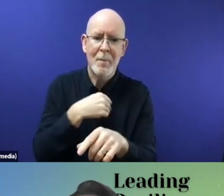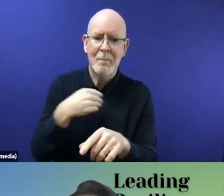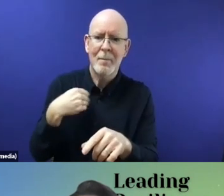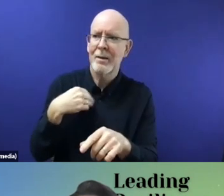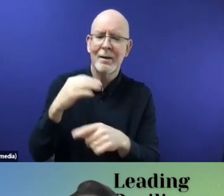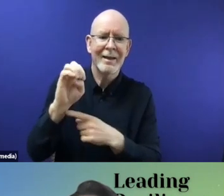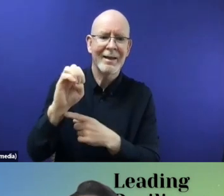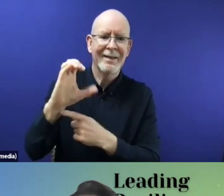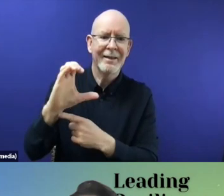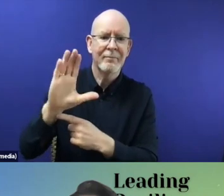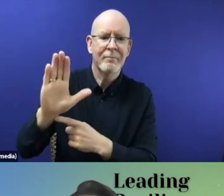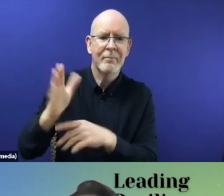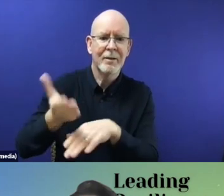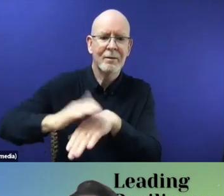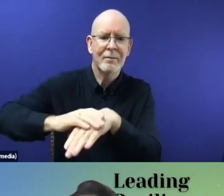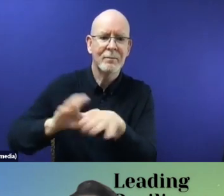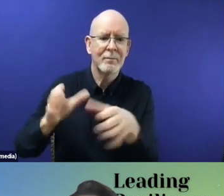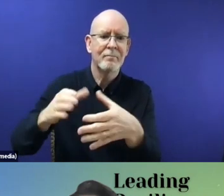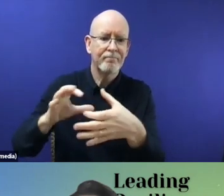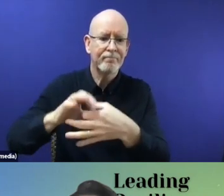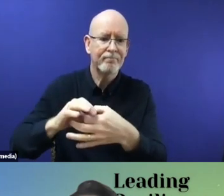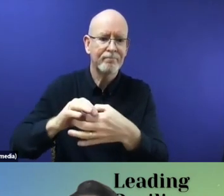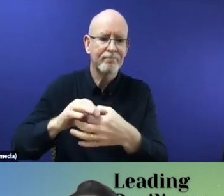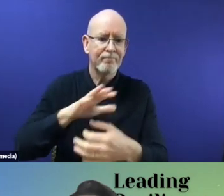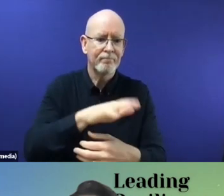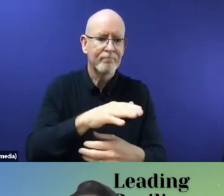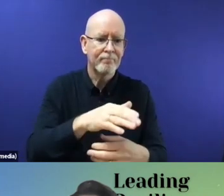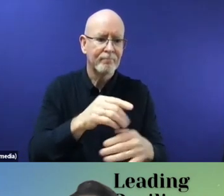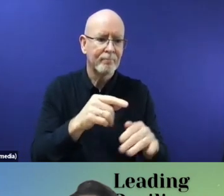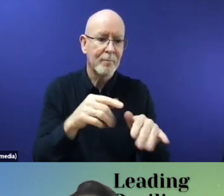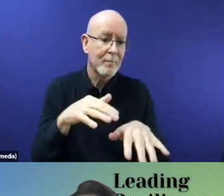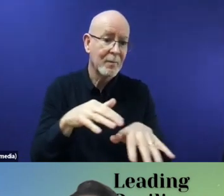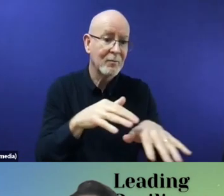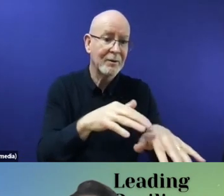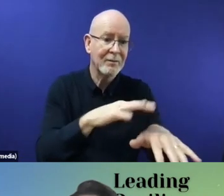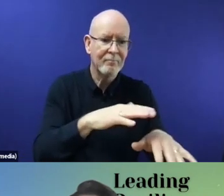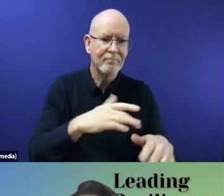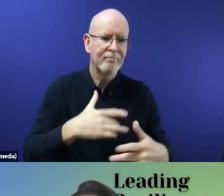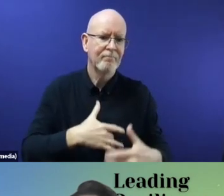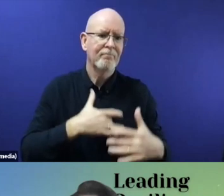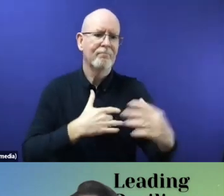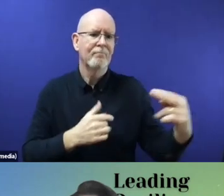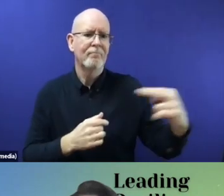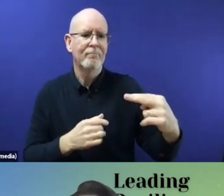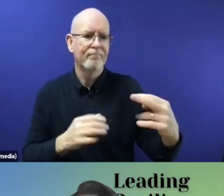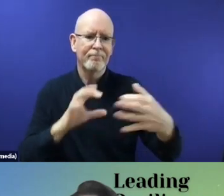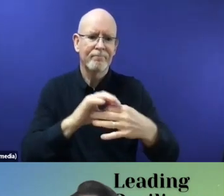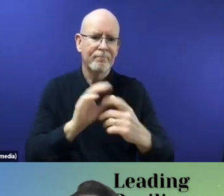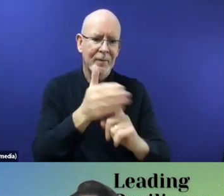ask you to give your assessment of the current challenges in Europe based on our discussion